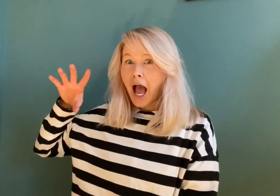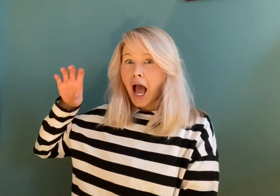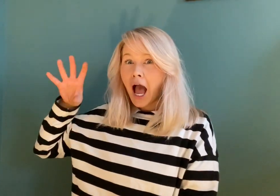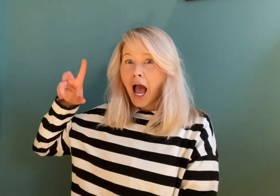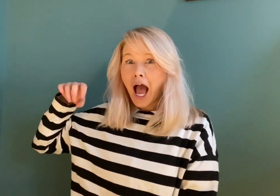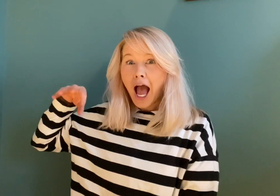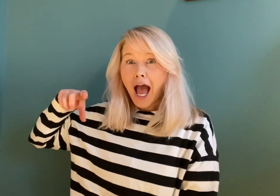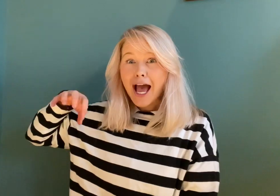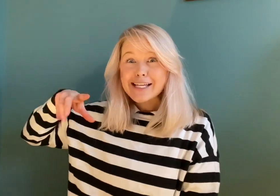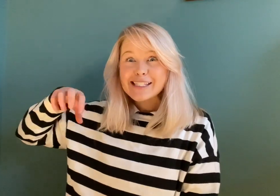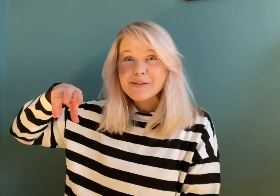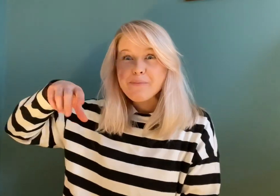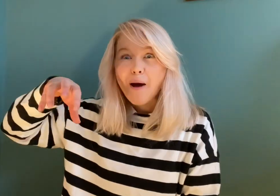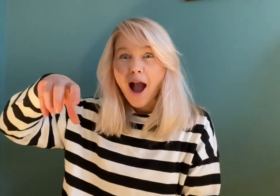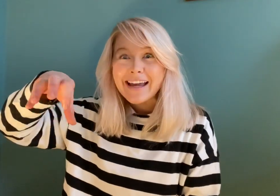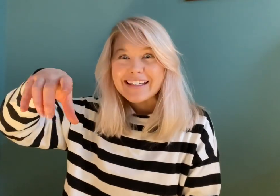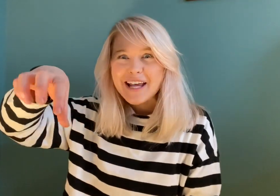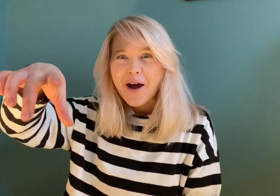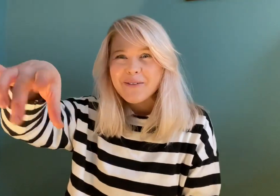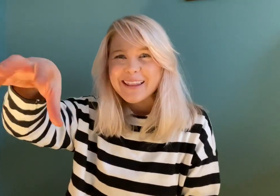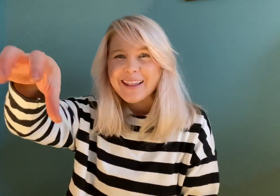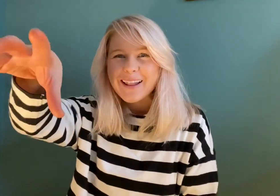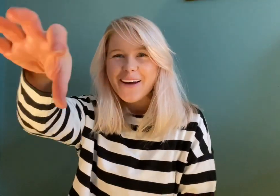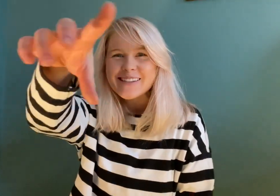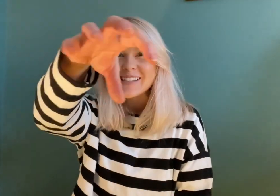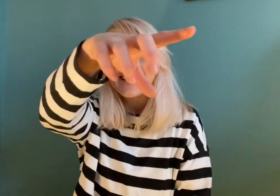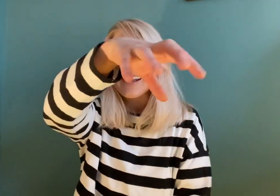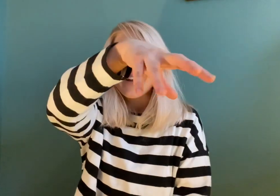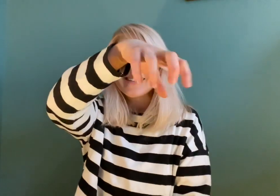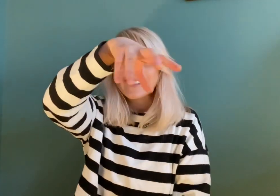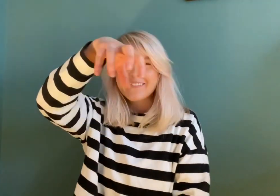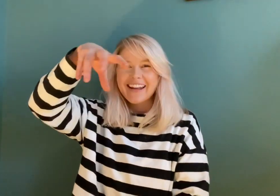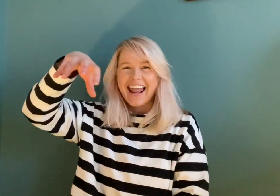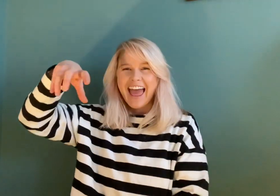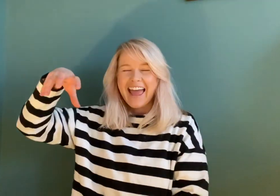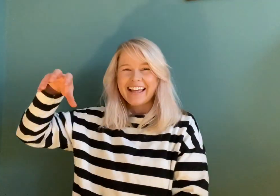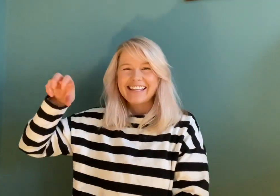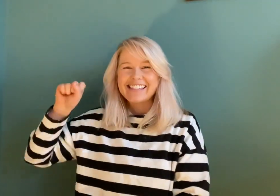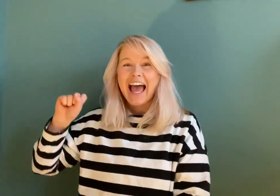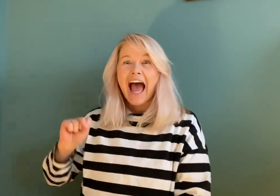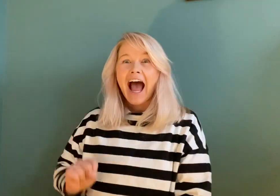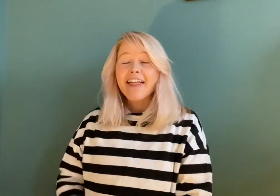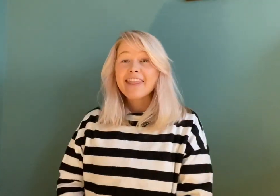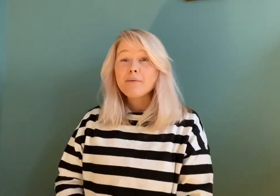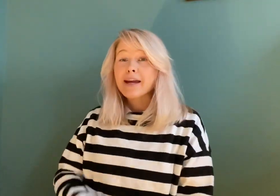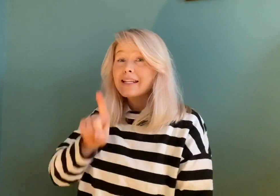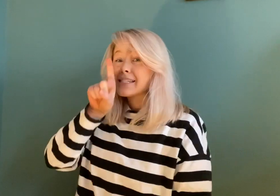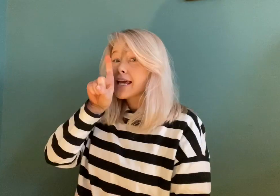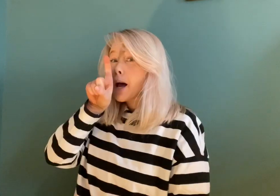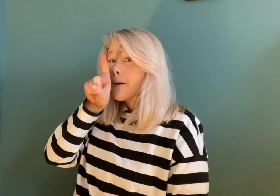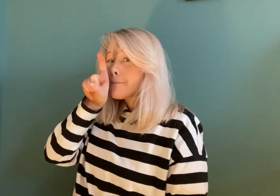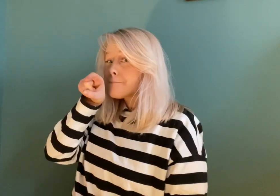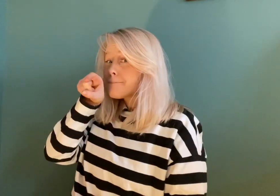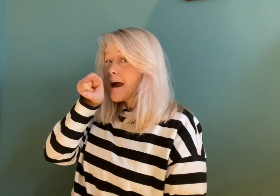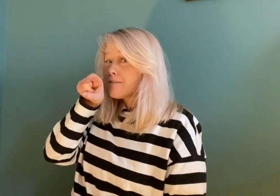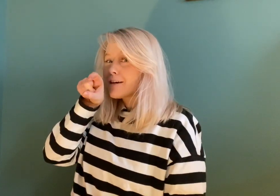spider with lots and lots of legs. And then we're going to see a parrot,